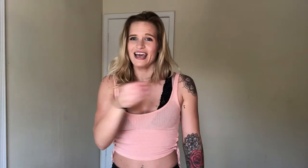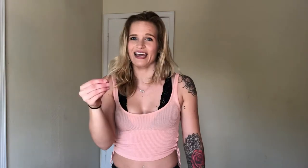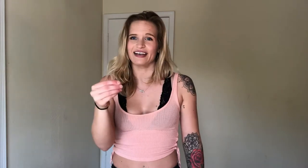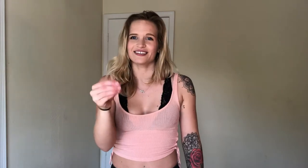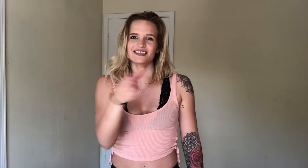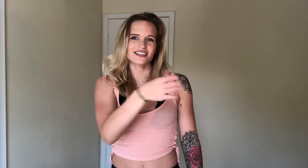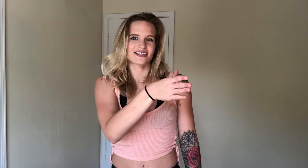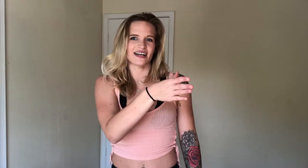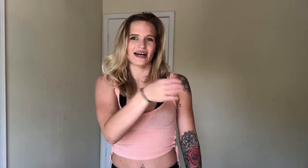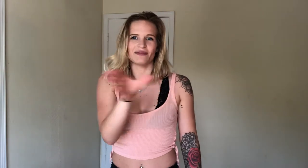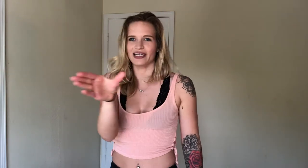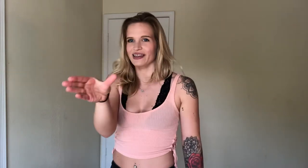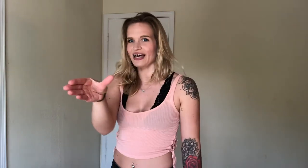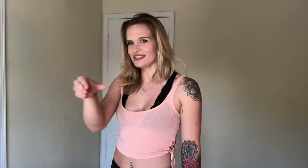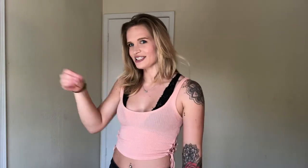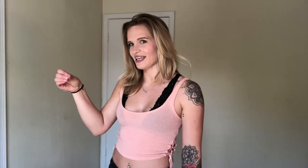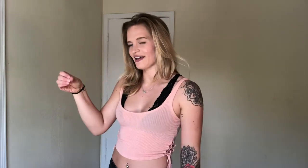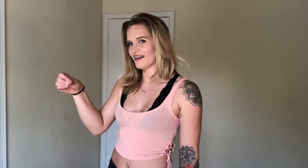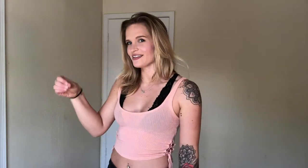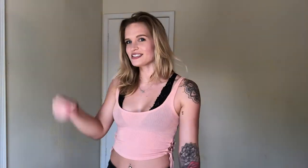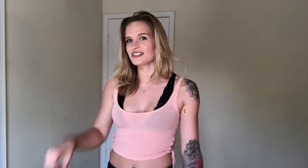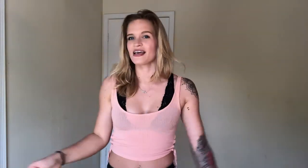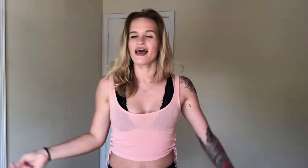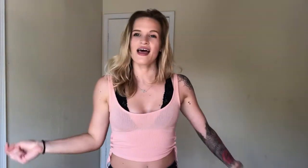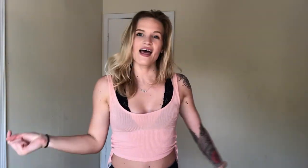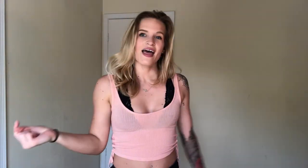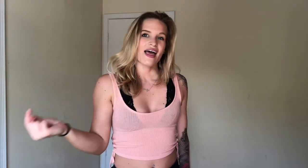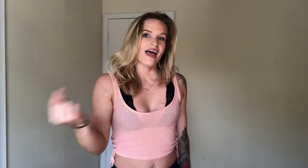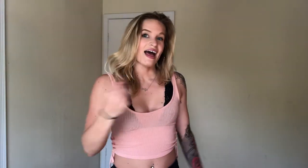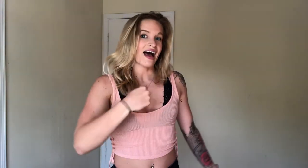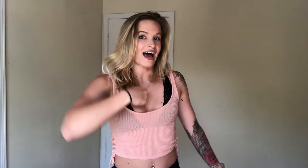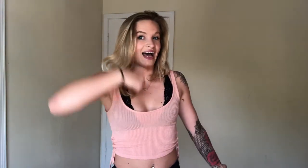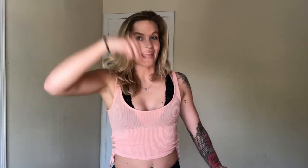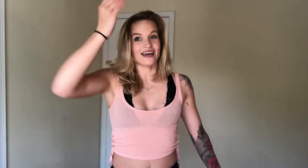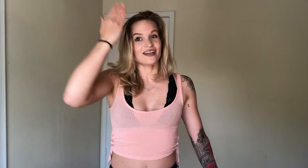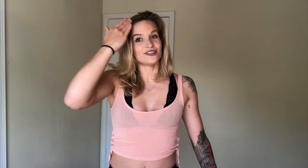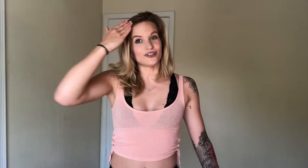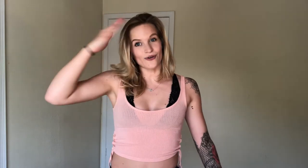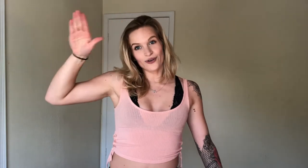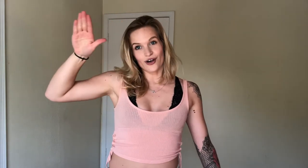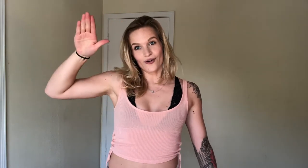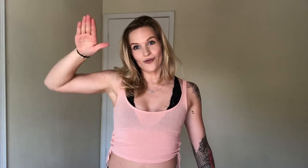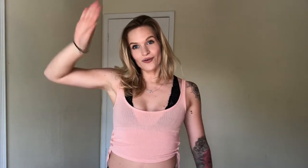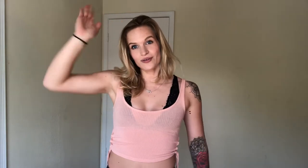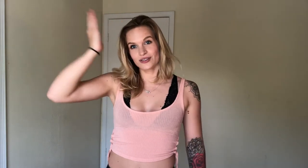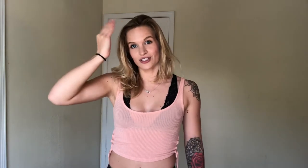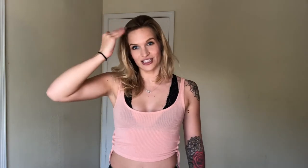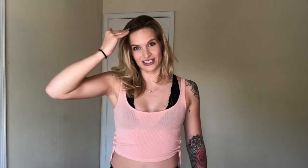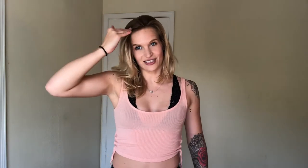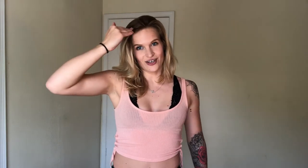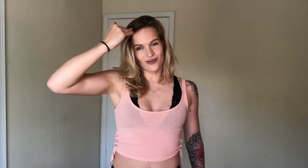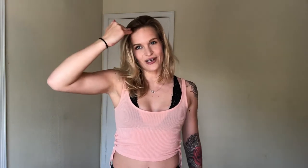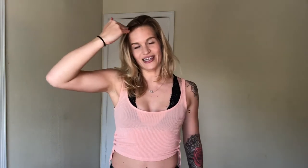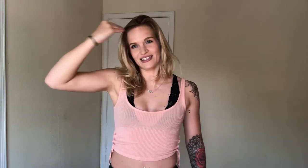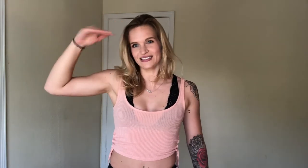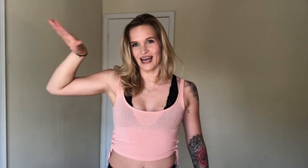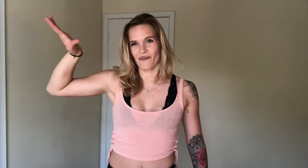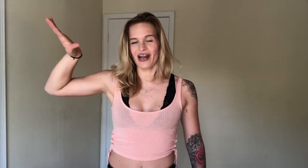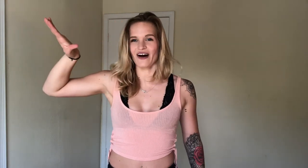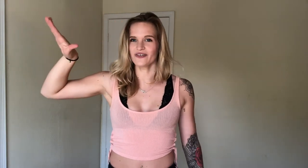And. Grab like that. And. I. I. Don't know. So this is no. then tap it out